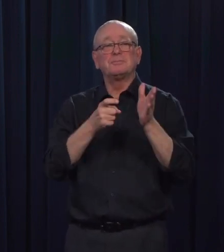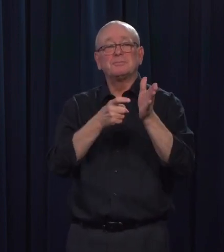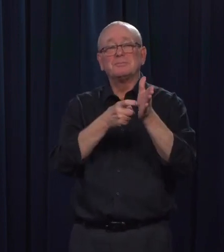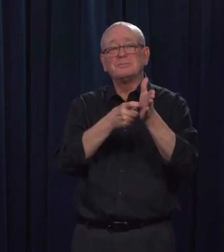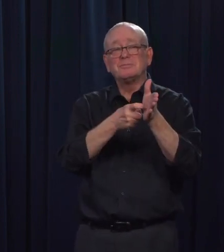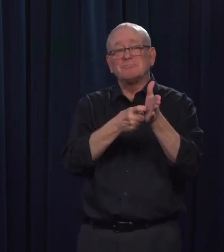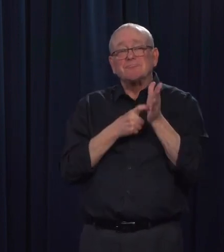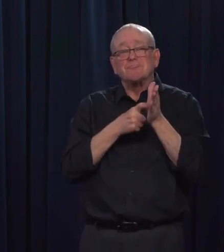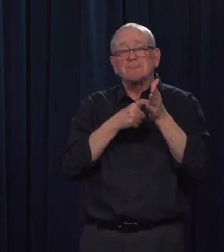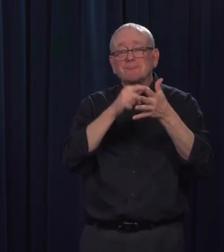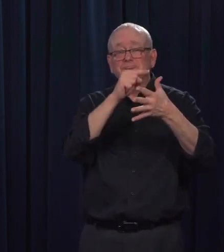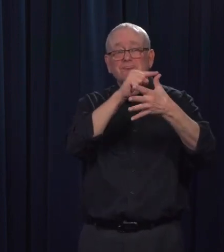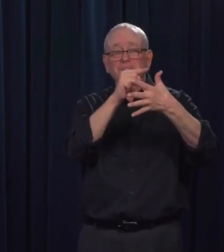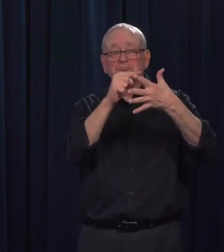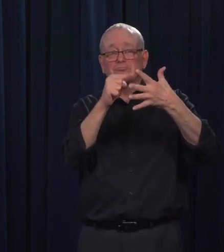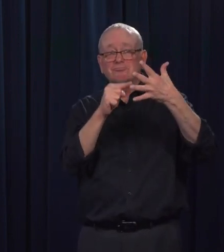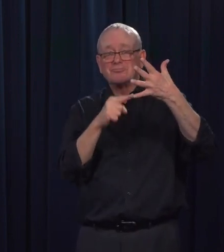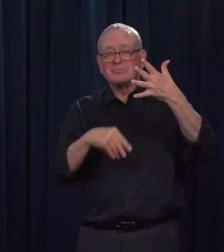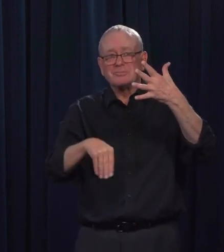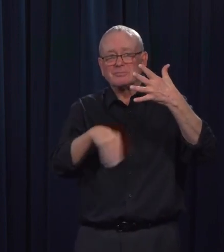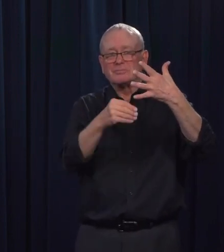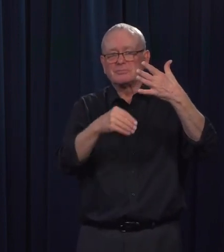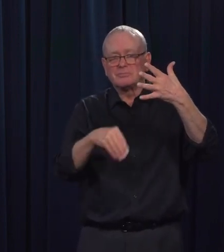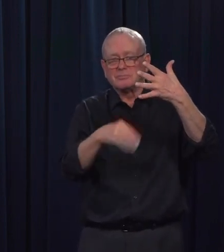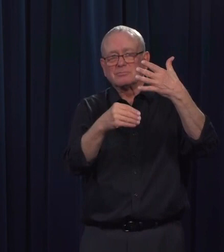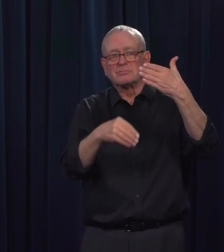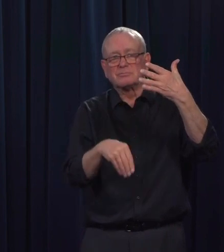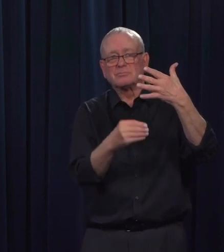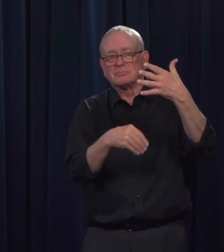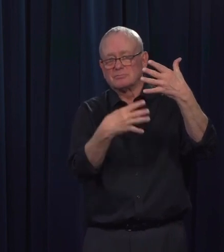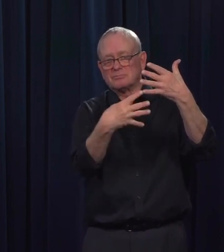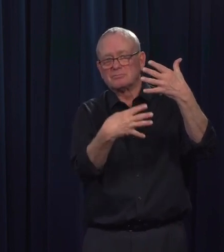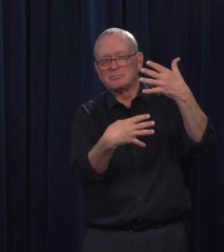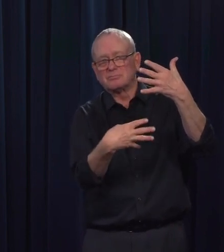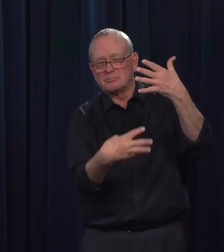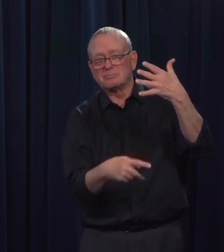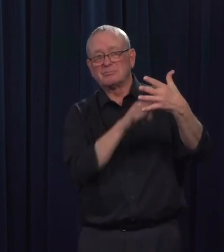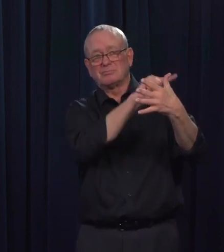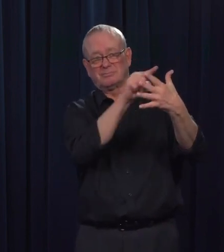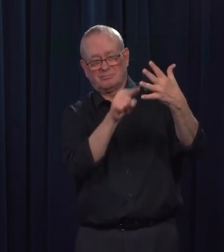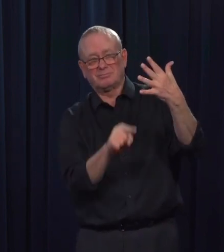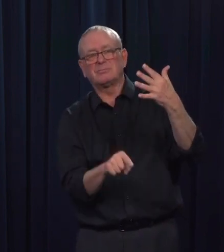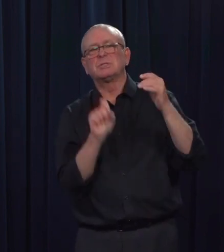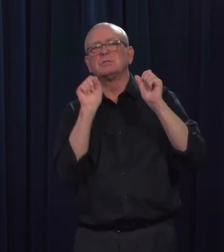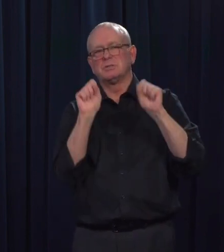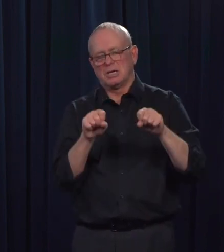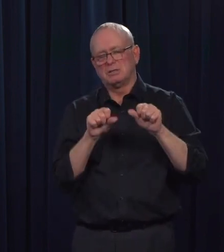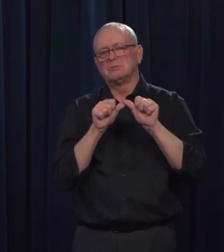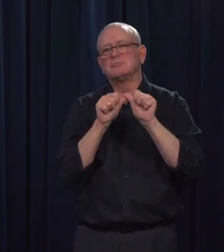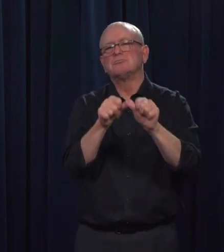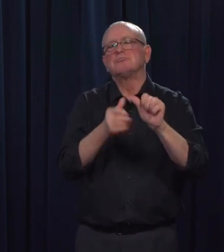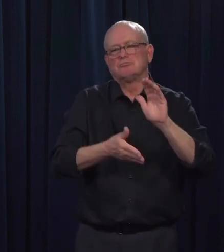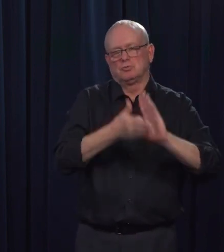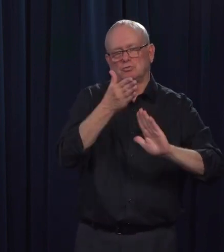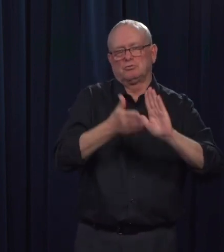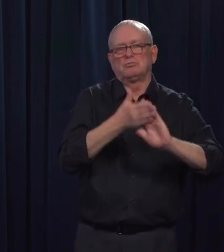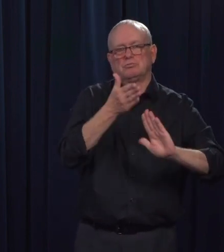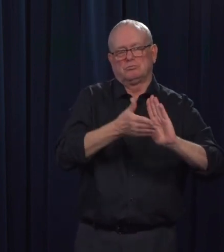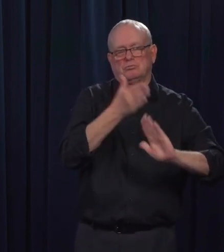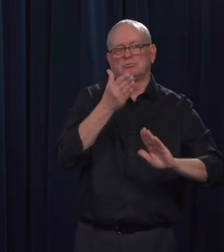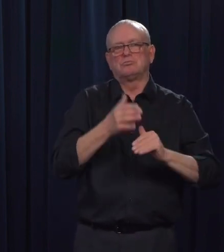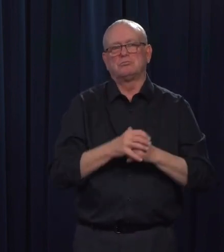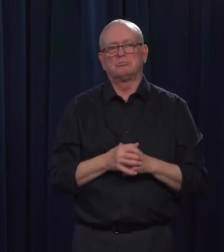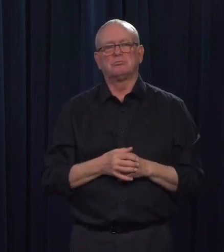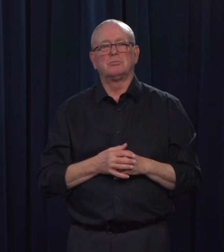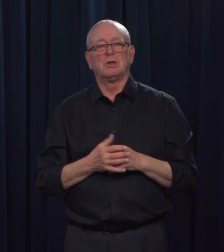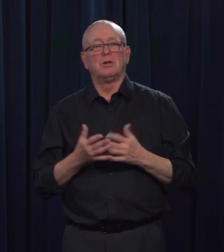and so that, no matter what were to happen in the future, if there was to be further government actions, that that essential service of agriculture, of our